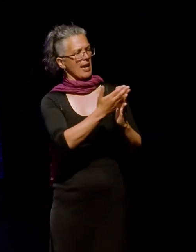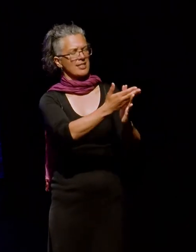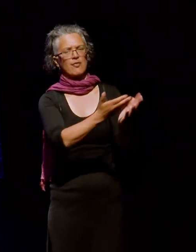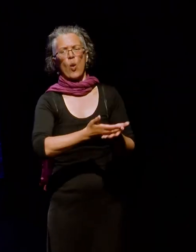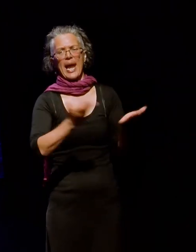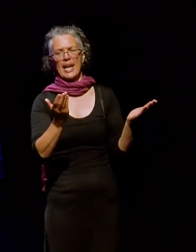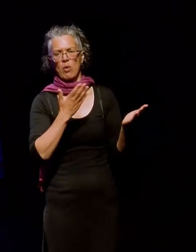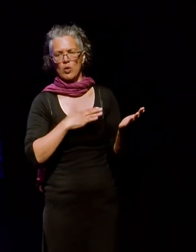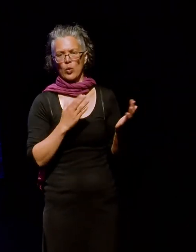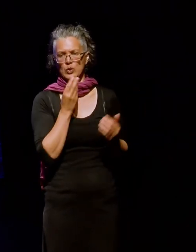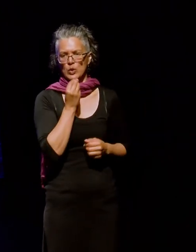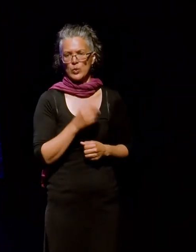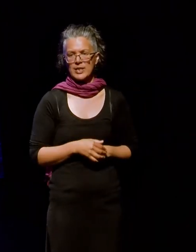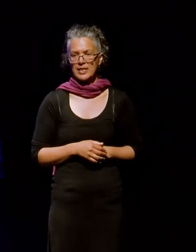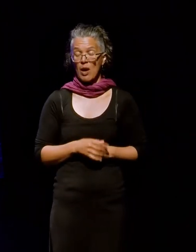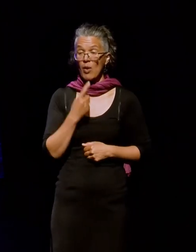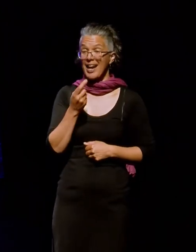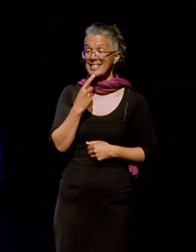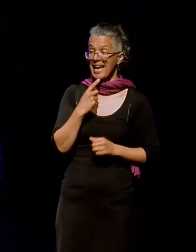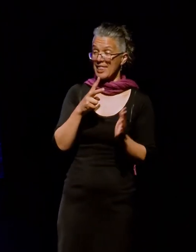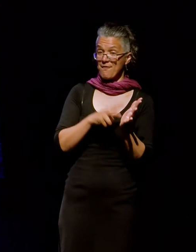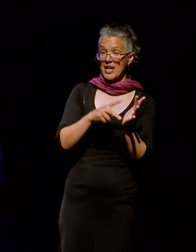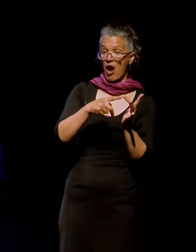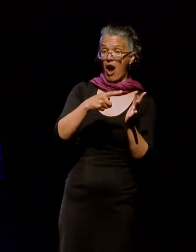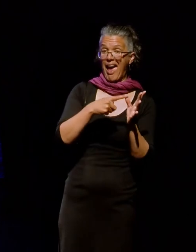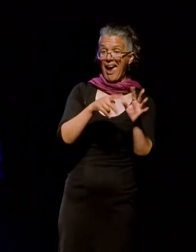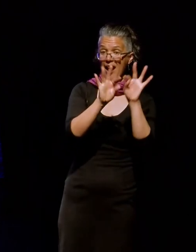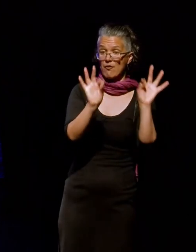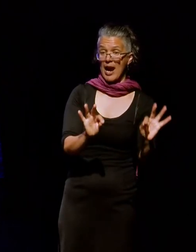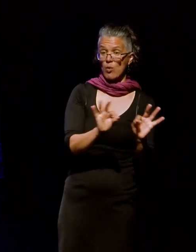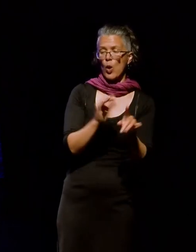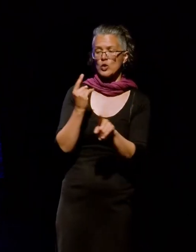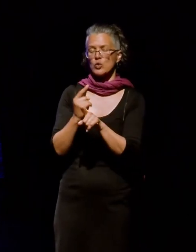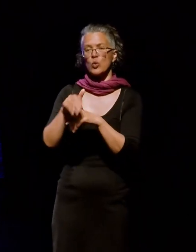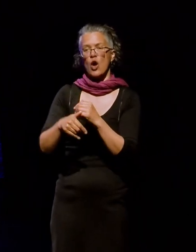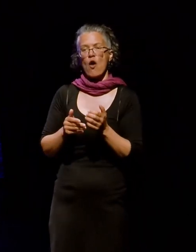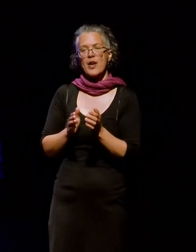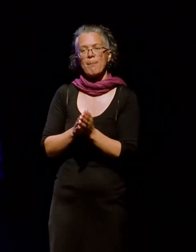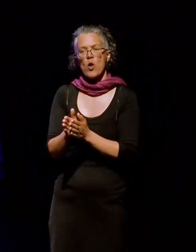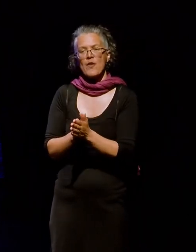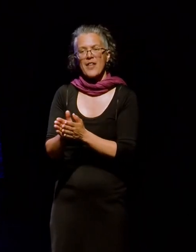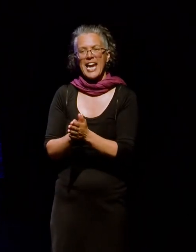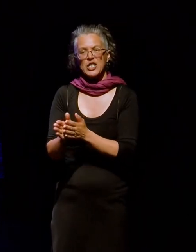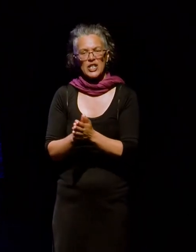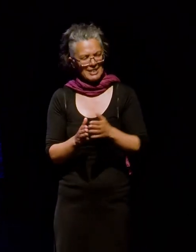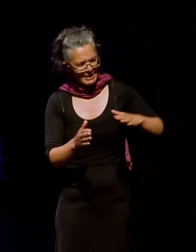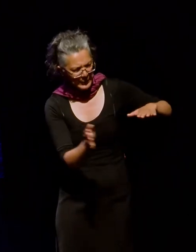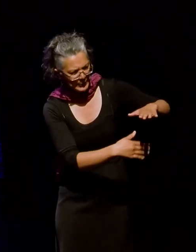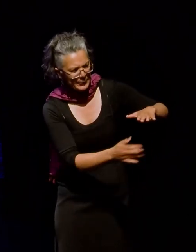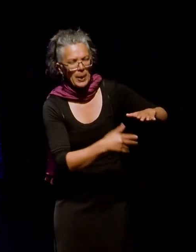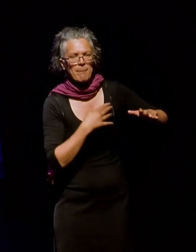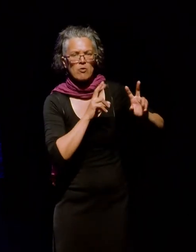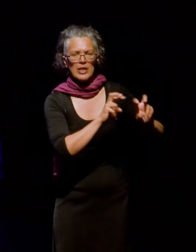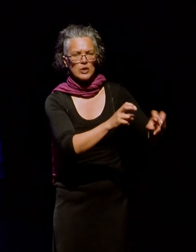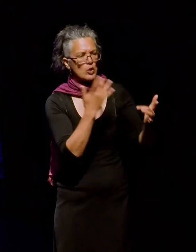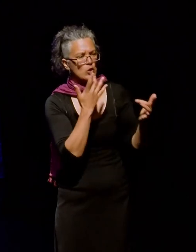Next, as I mentioned earlier, the VIA framework talks of motivations. And my research is currently missing the voice of the people who